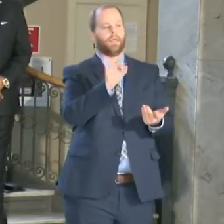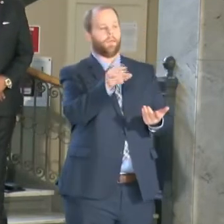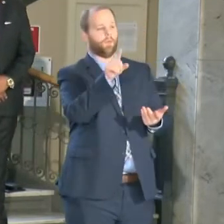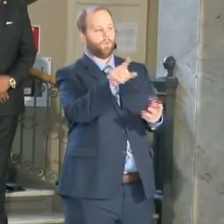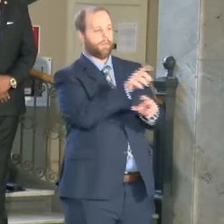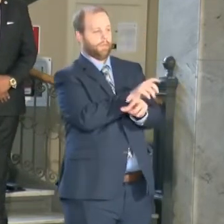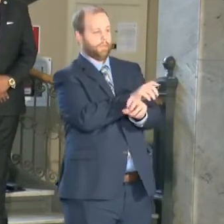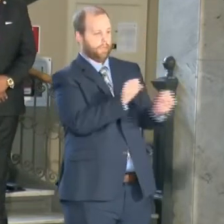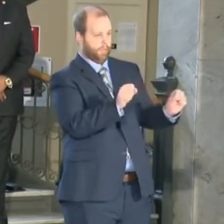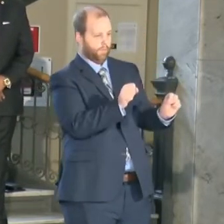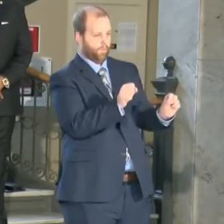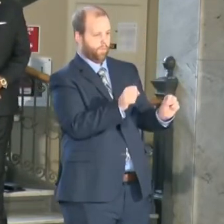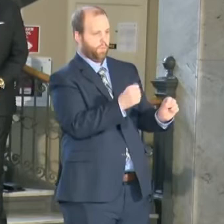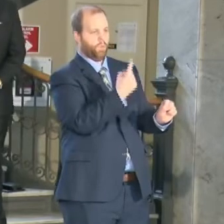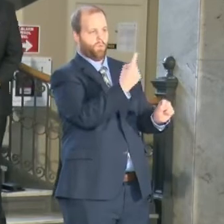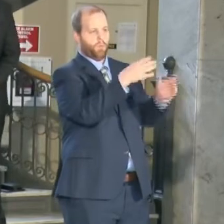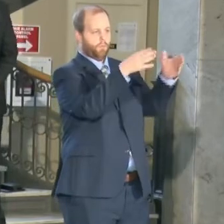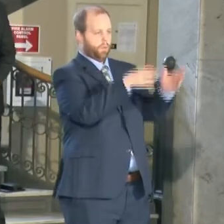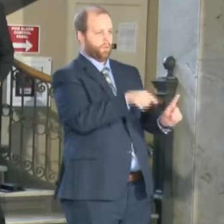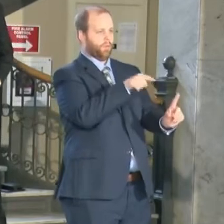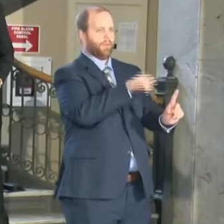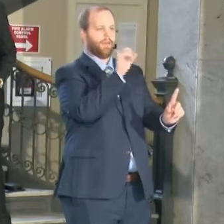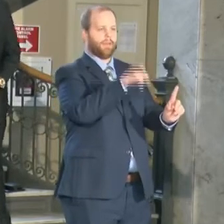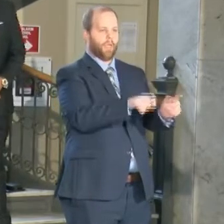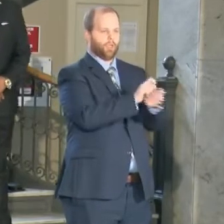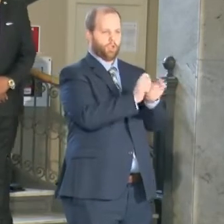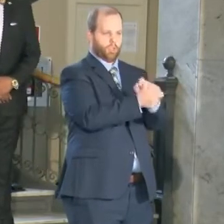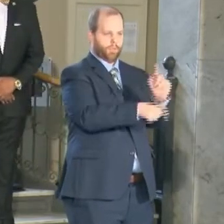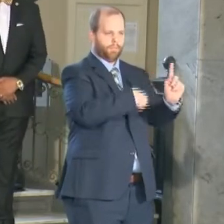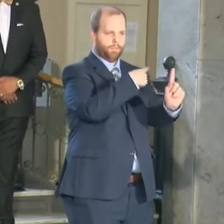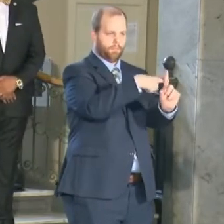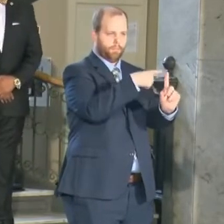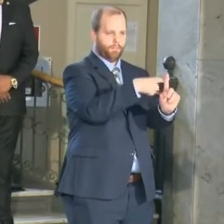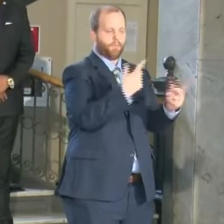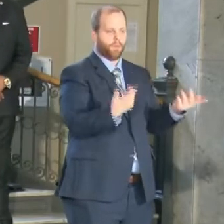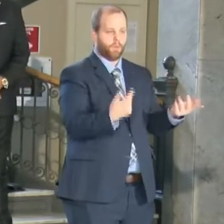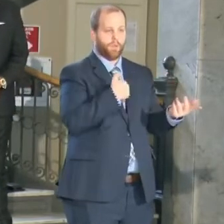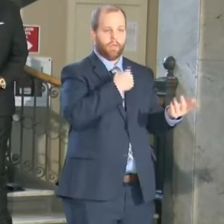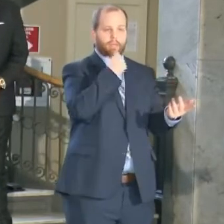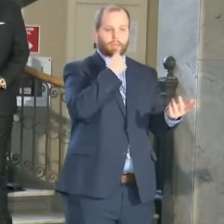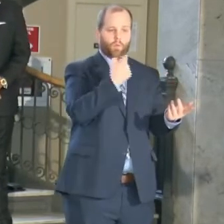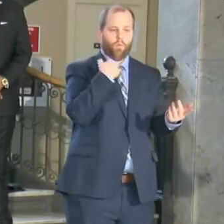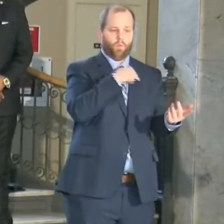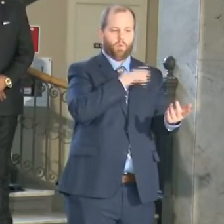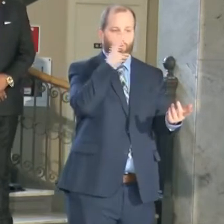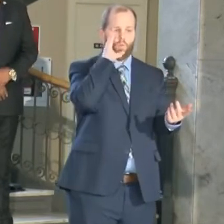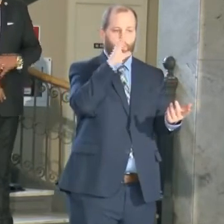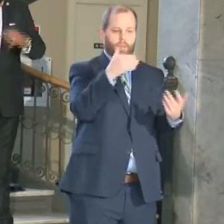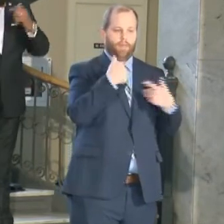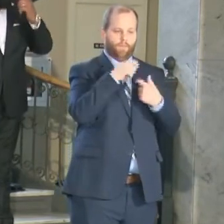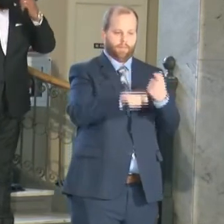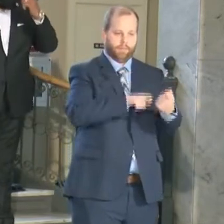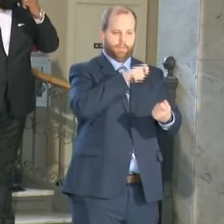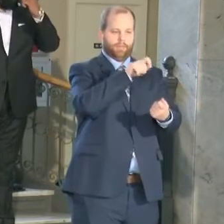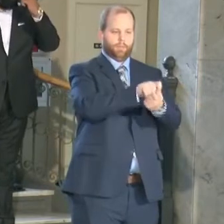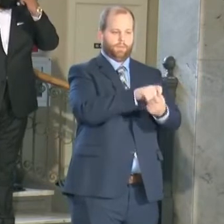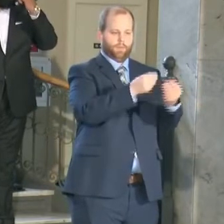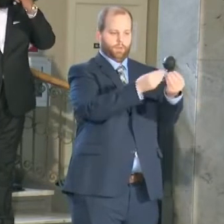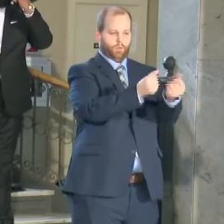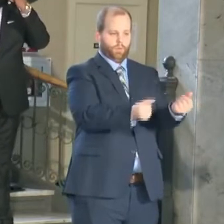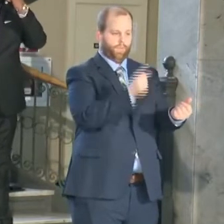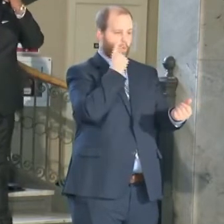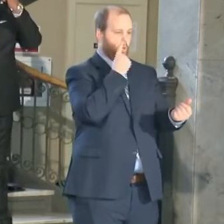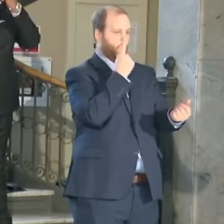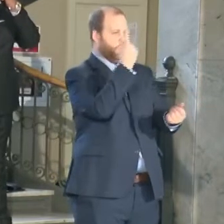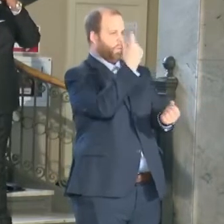that's a positive change um and so i'm not at liberty to say that you know we're going to have a solution that we're going to change a generation in a year